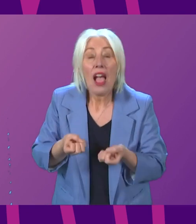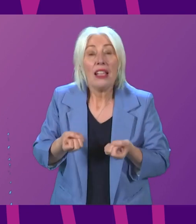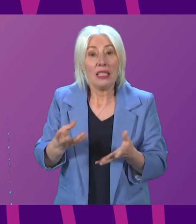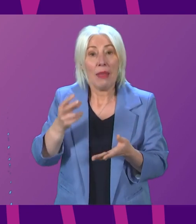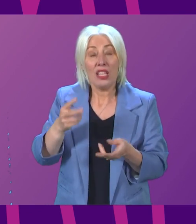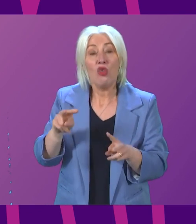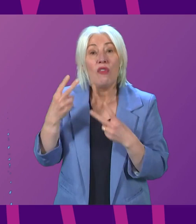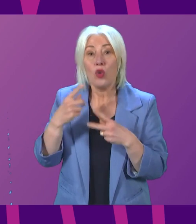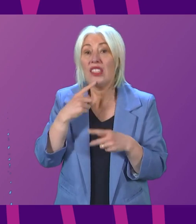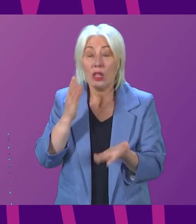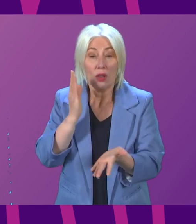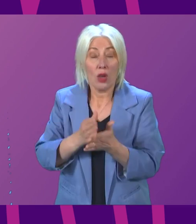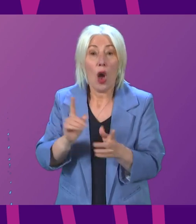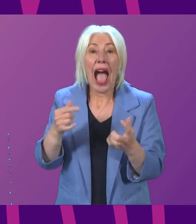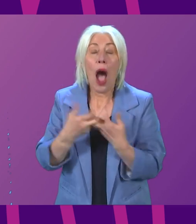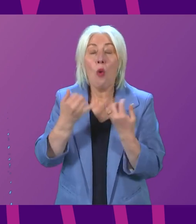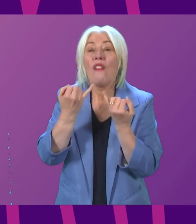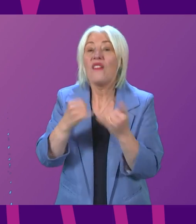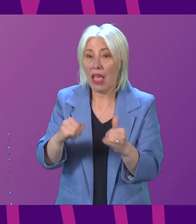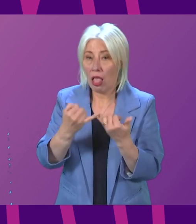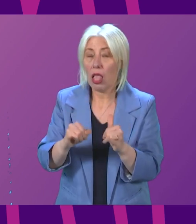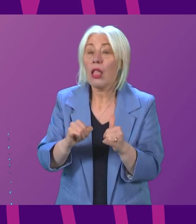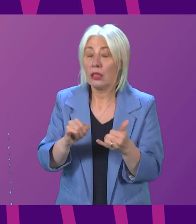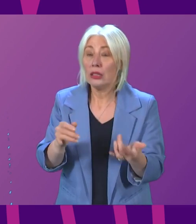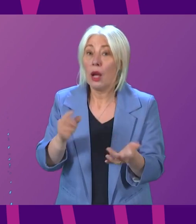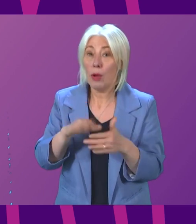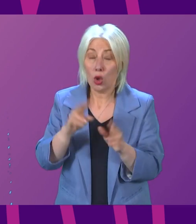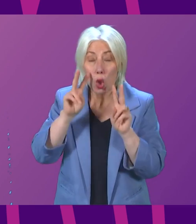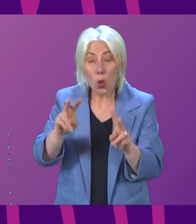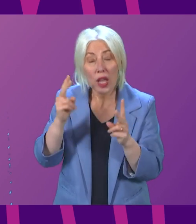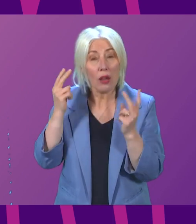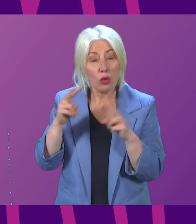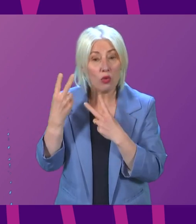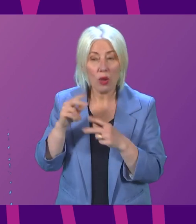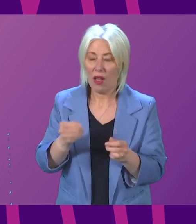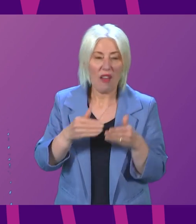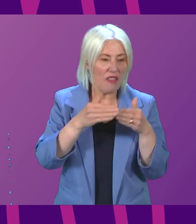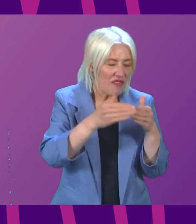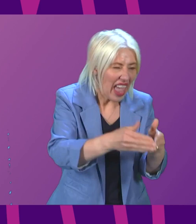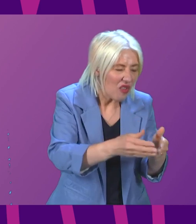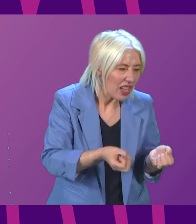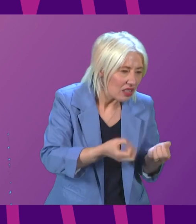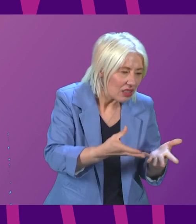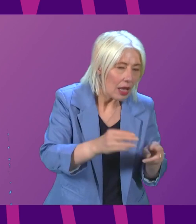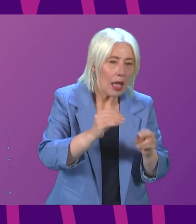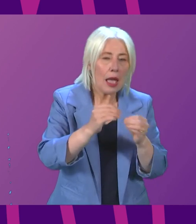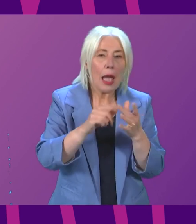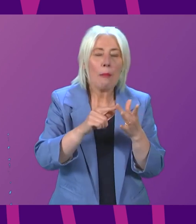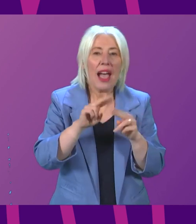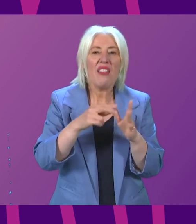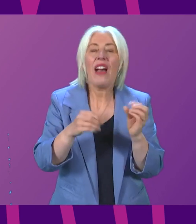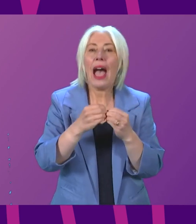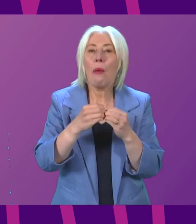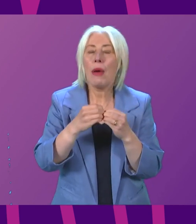the real cost of the SNP's failures for the Scottish public. A fortune wasted on ferries, on Bifa, on Preswick